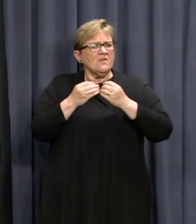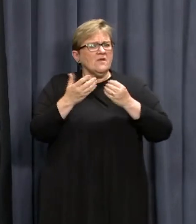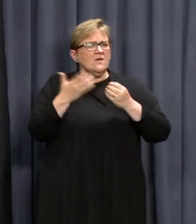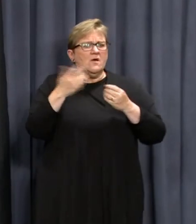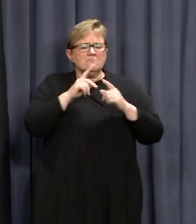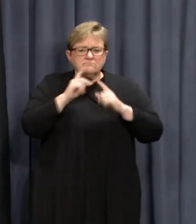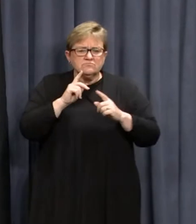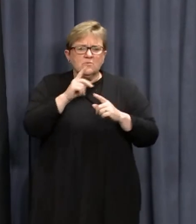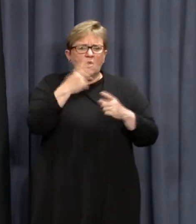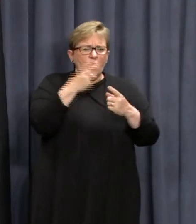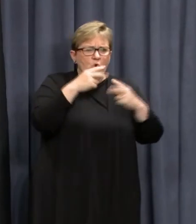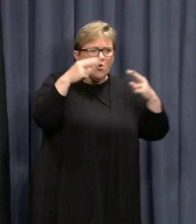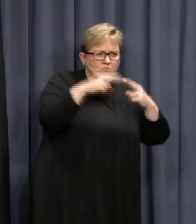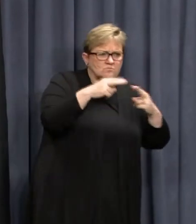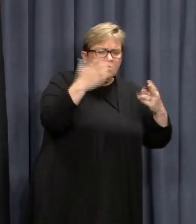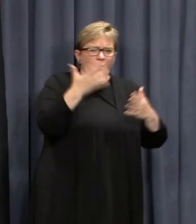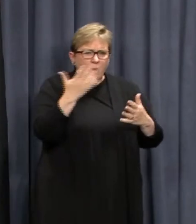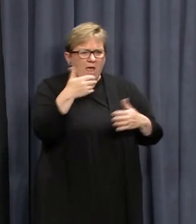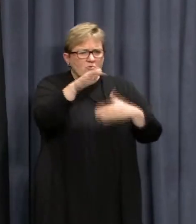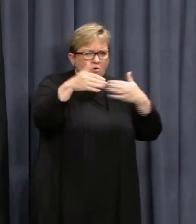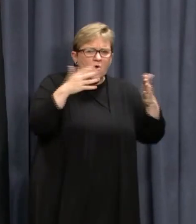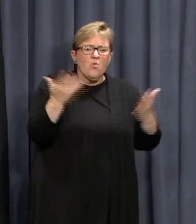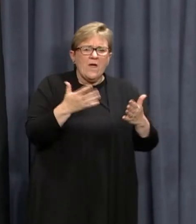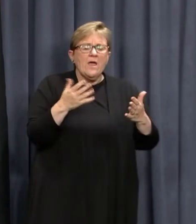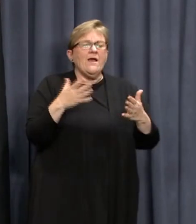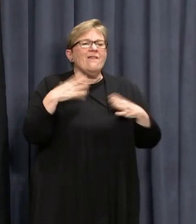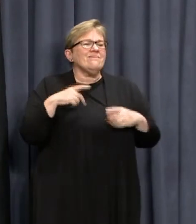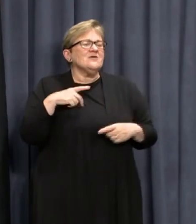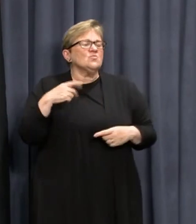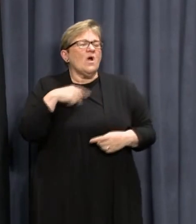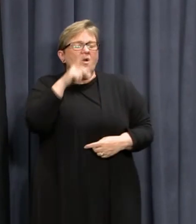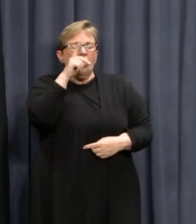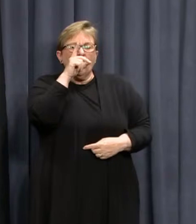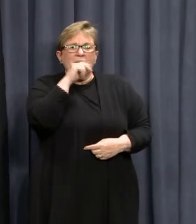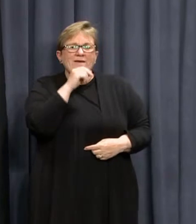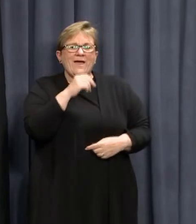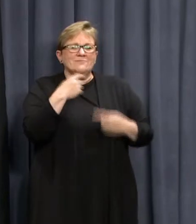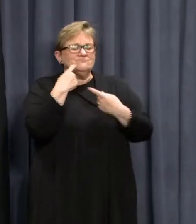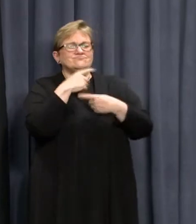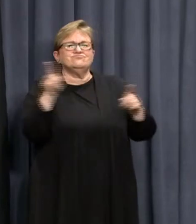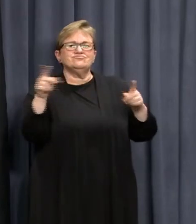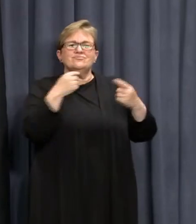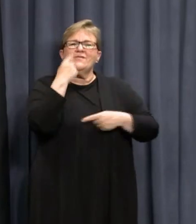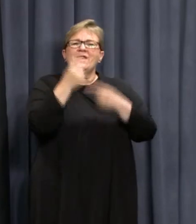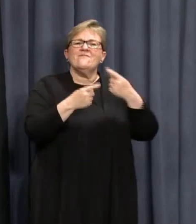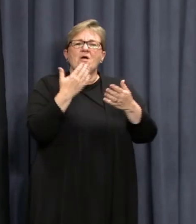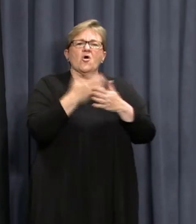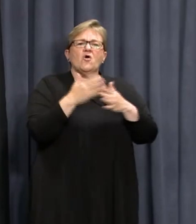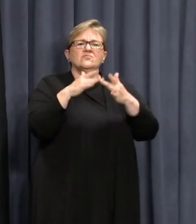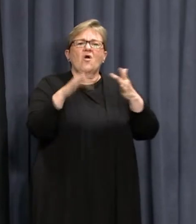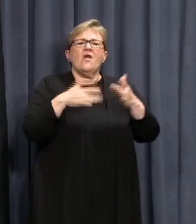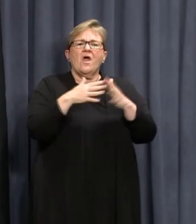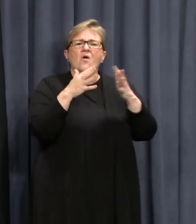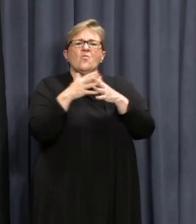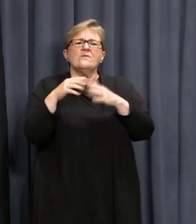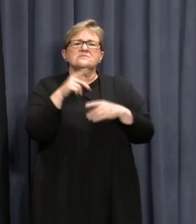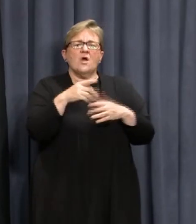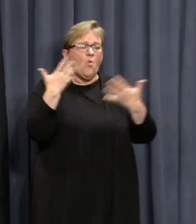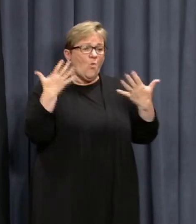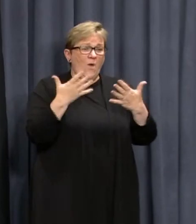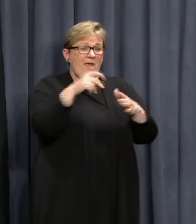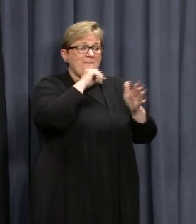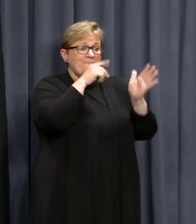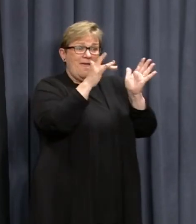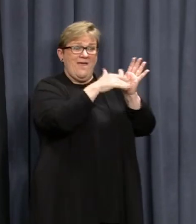amount of advice as to who he's mixed with, where he has gone. And that's why we'll be able to release the details on all of the exposure